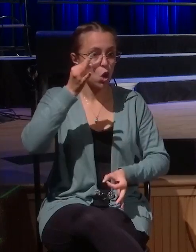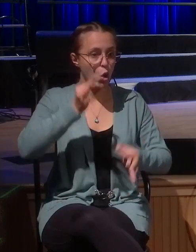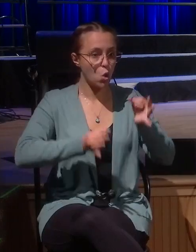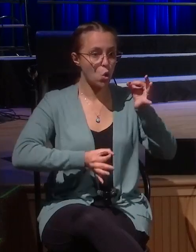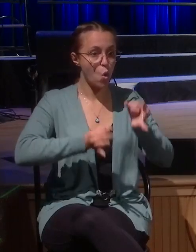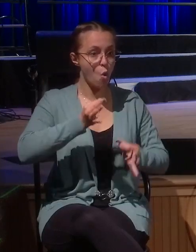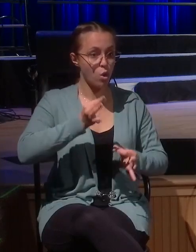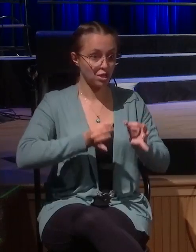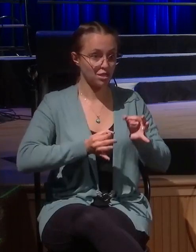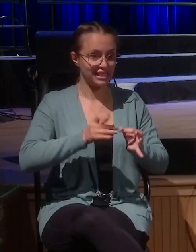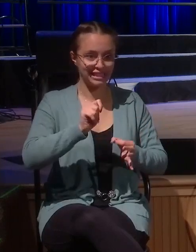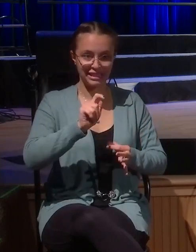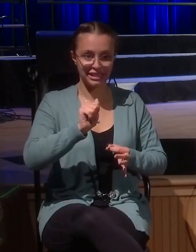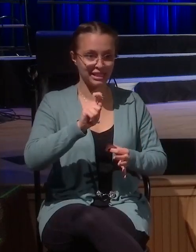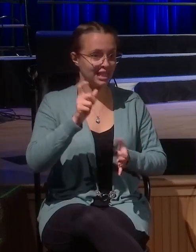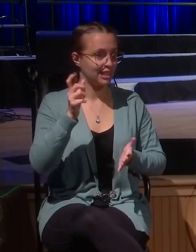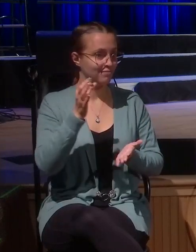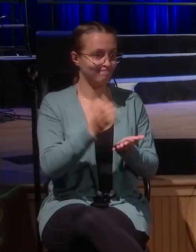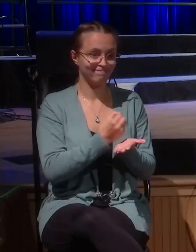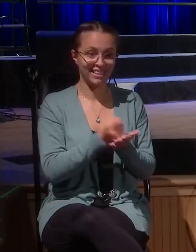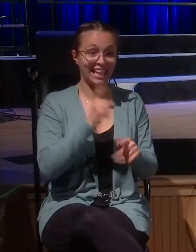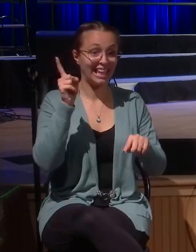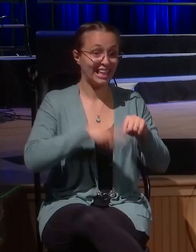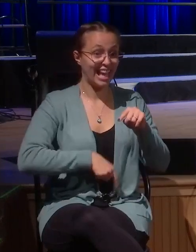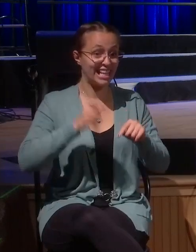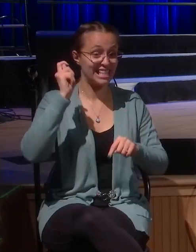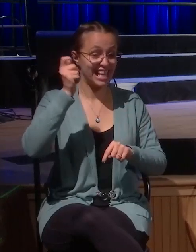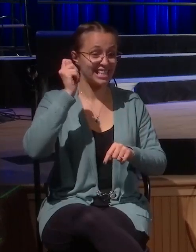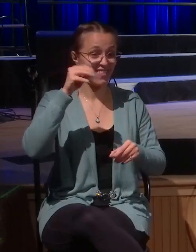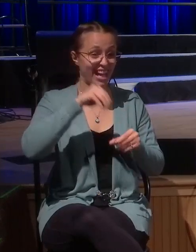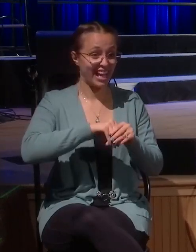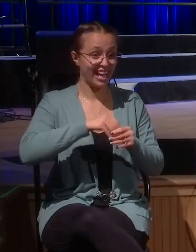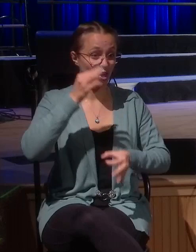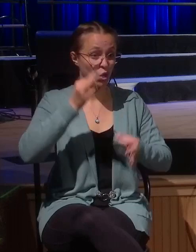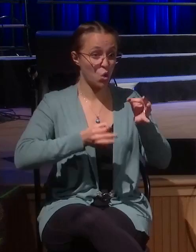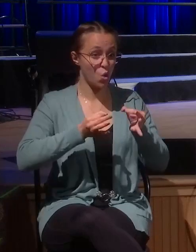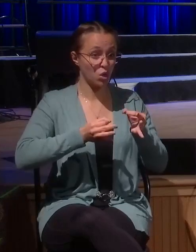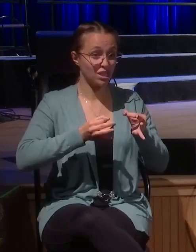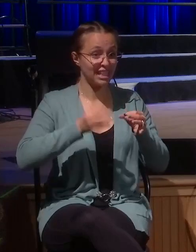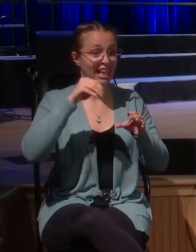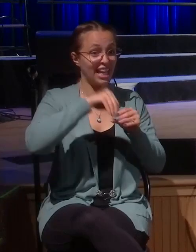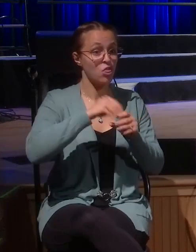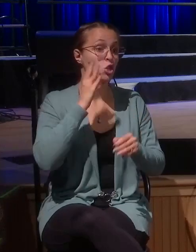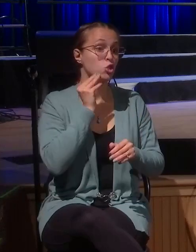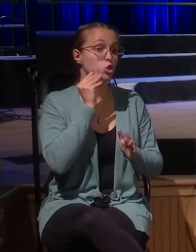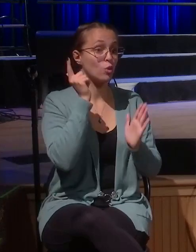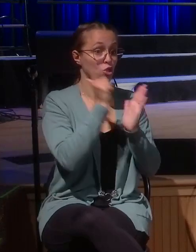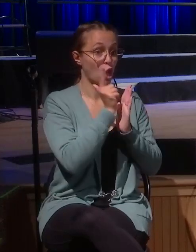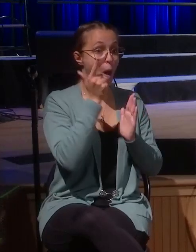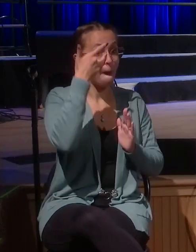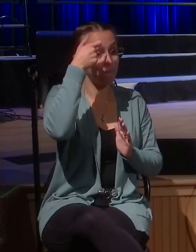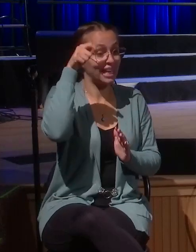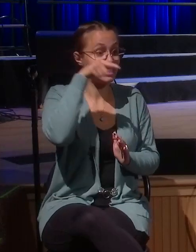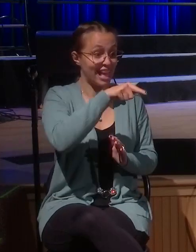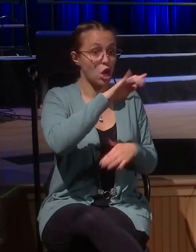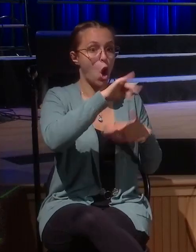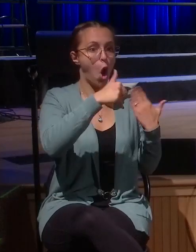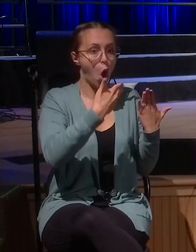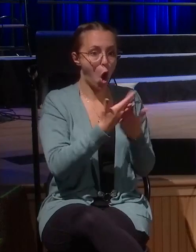they do. These people didn't work for Israel. They worked for Rome. They were traitors to their own people. They worked for Rome. And you